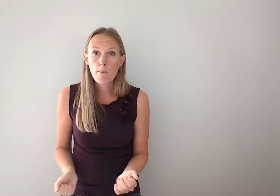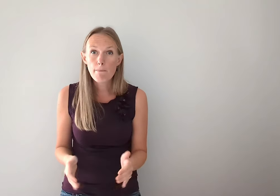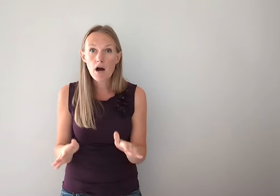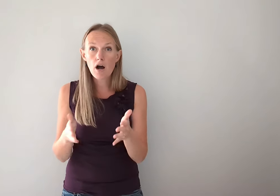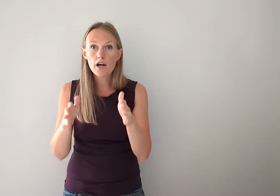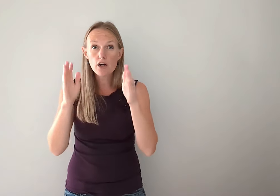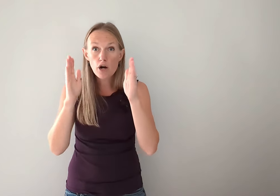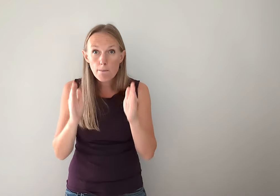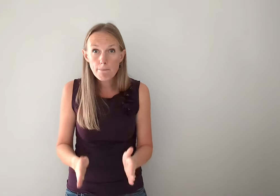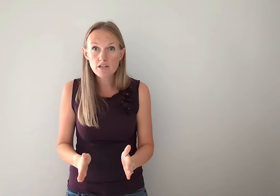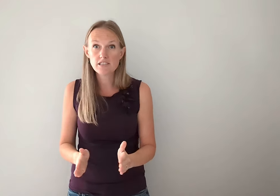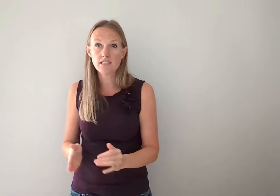Artist, potter, person.